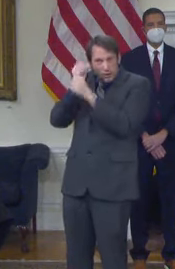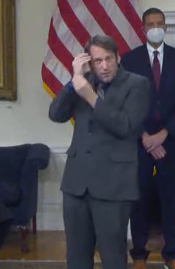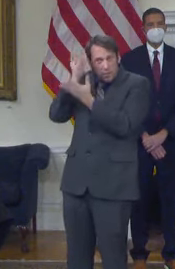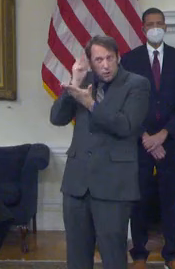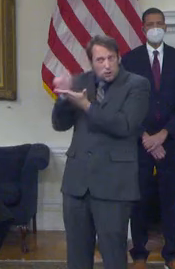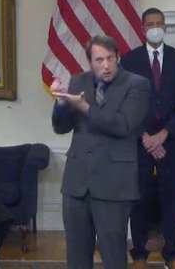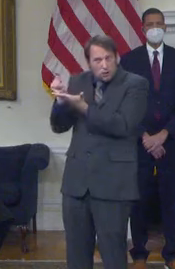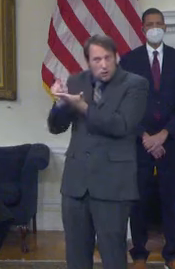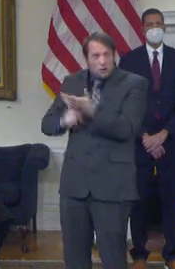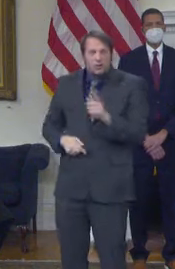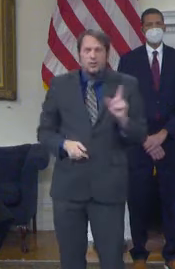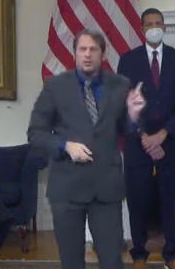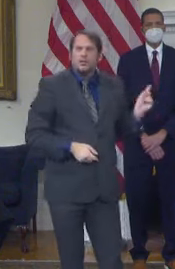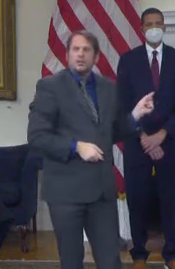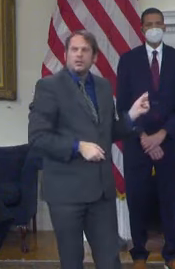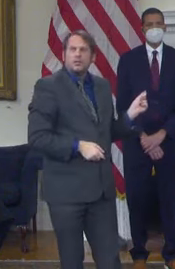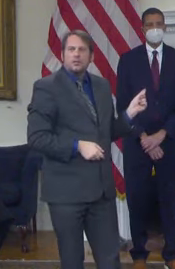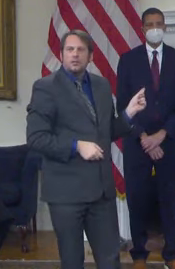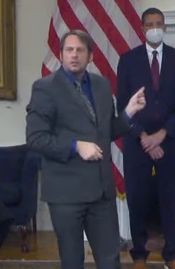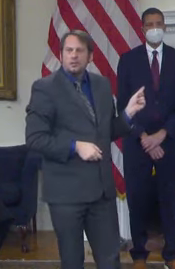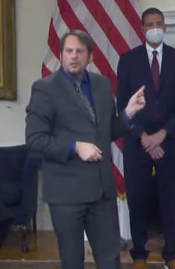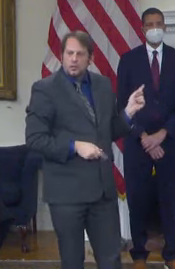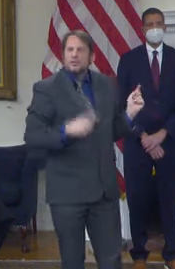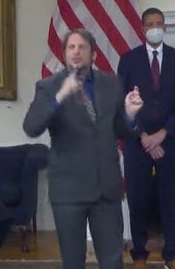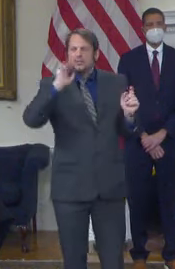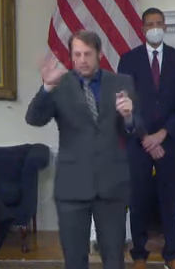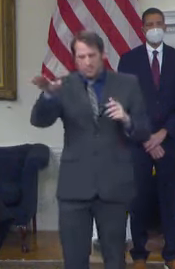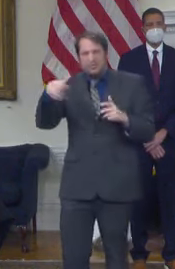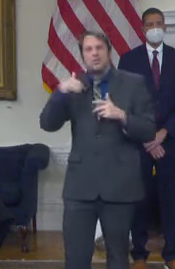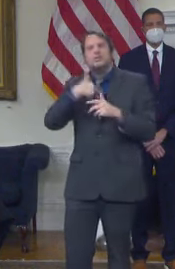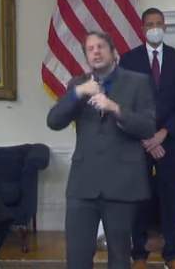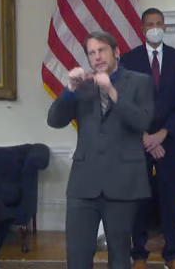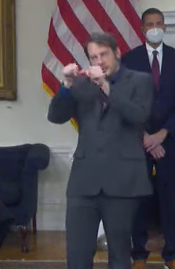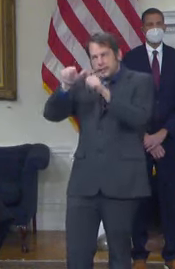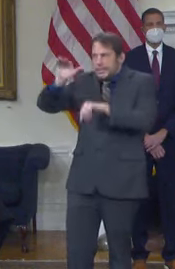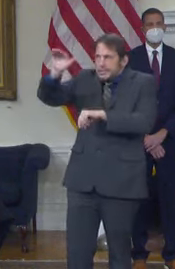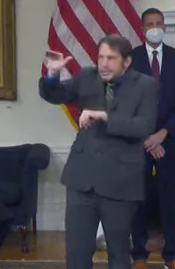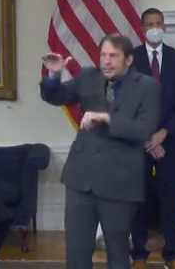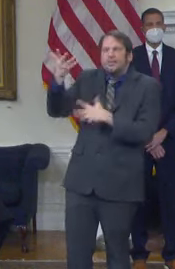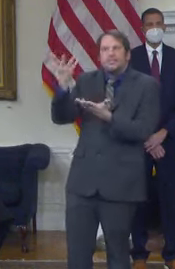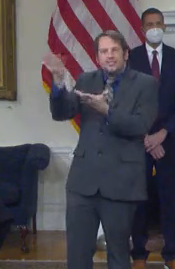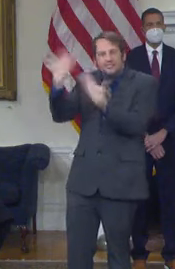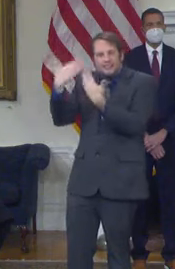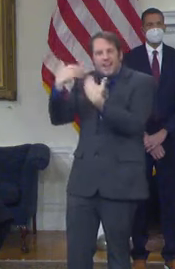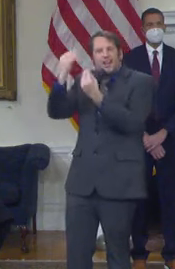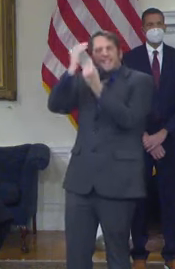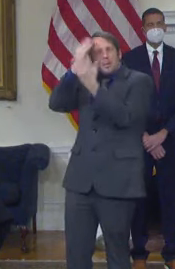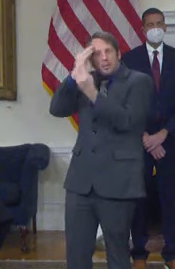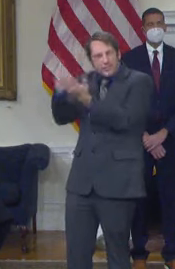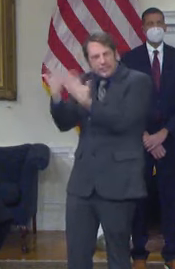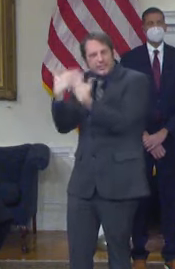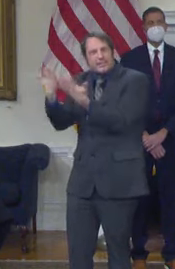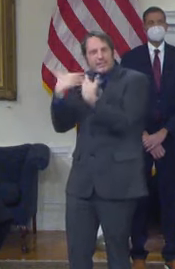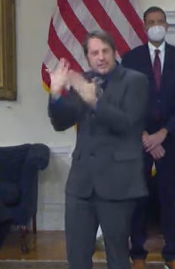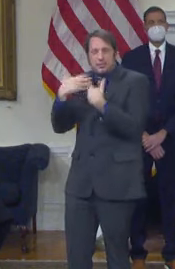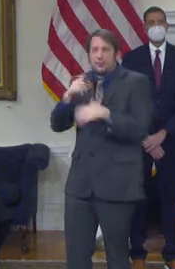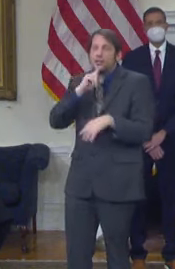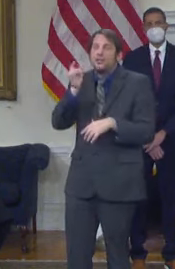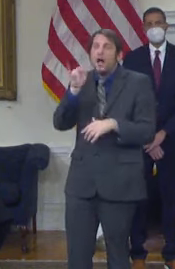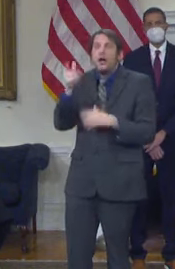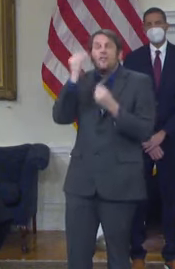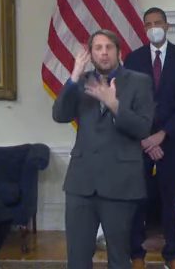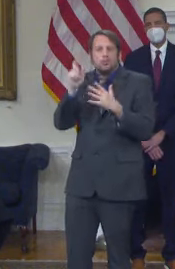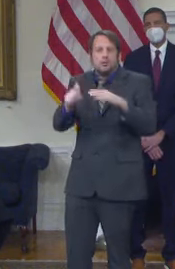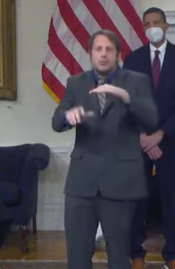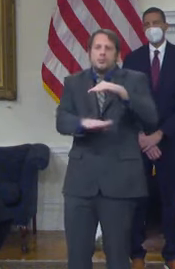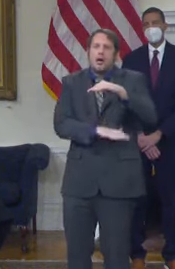interested in the same data and sent a letter to her. We're just trying to, you know, this is should be basic information. We have it from almost everywhere else in the state.